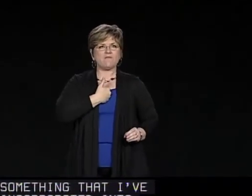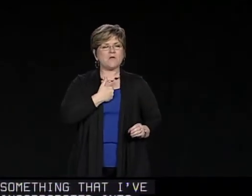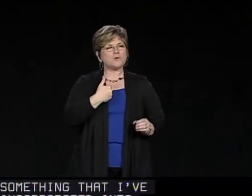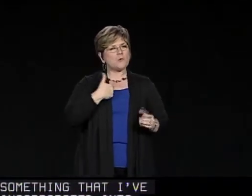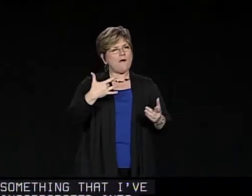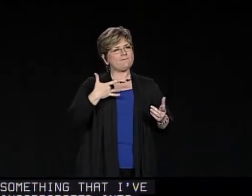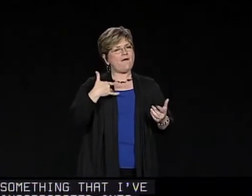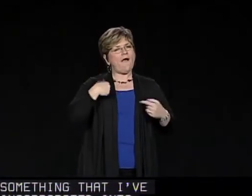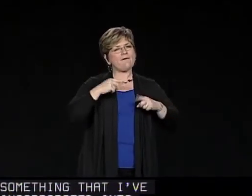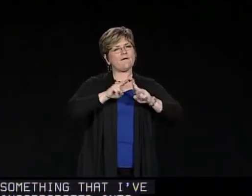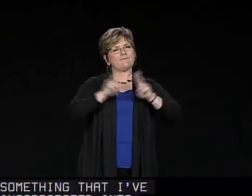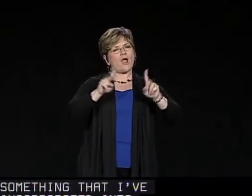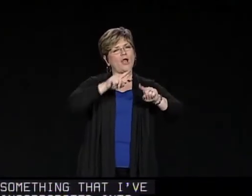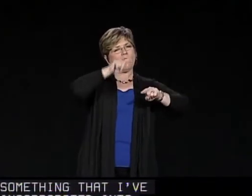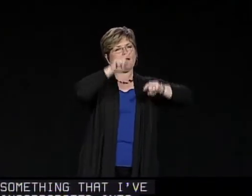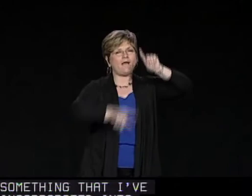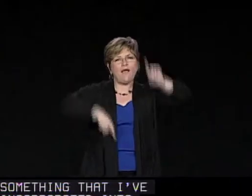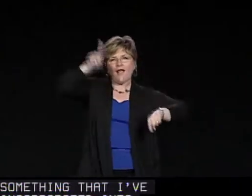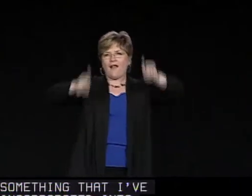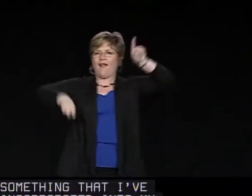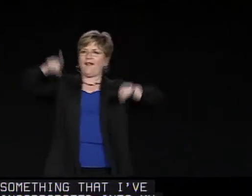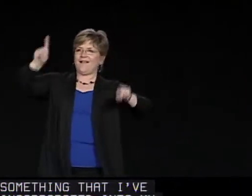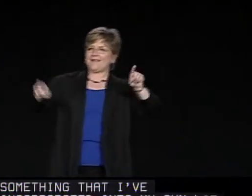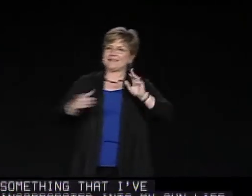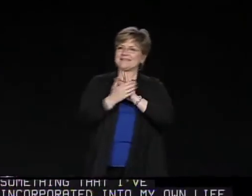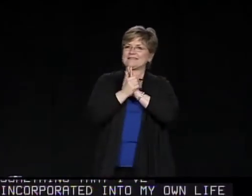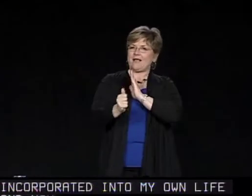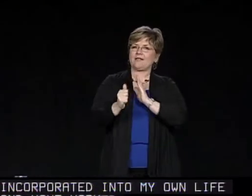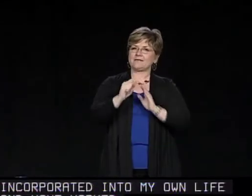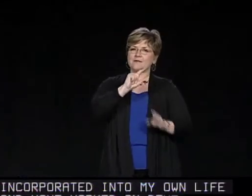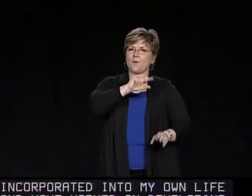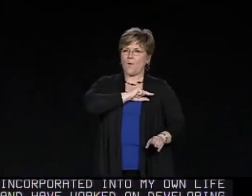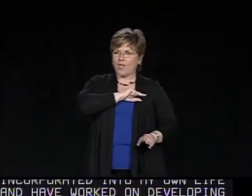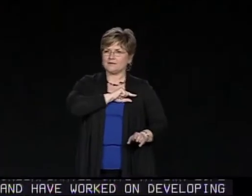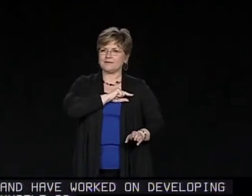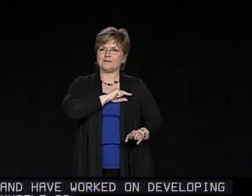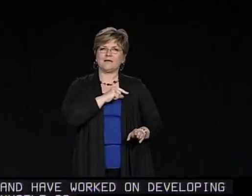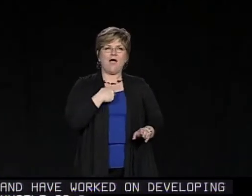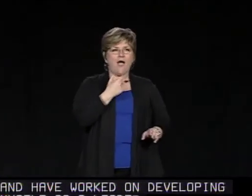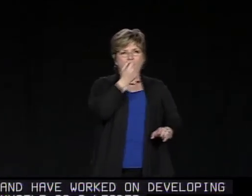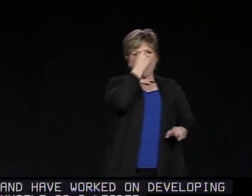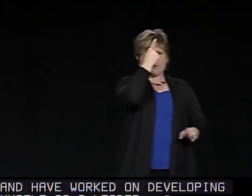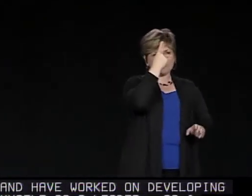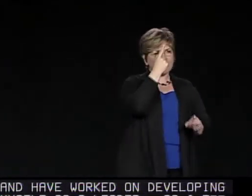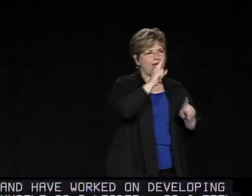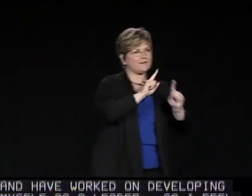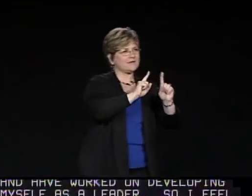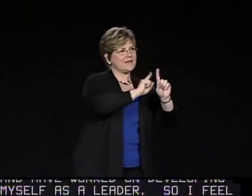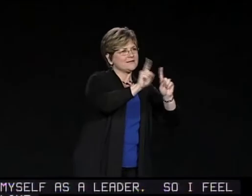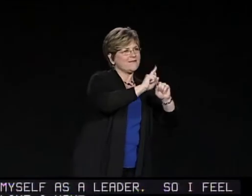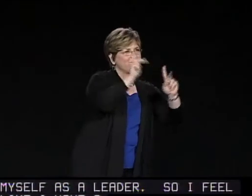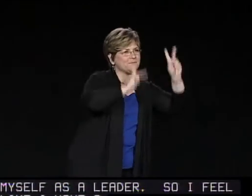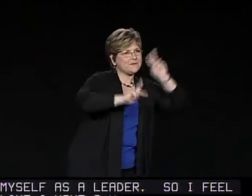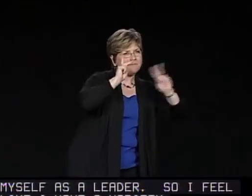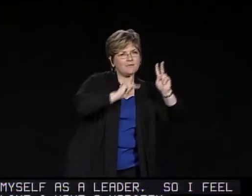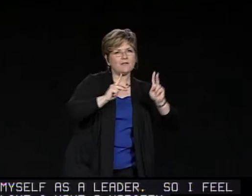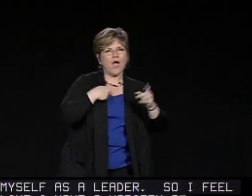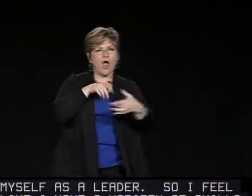have worked on developing myself as a leader. So I feel like I have a variety of skills and qualifications to